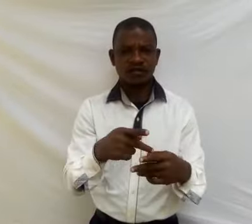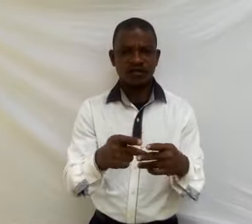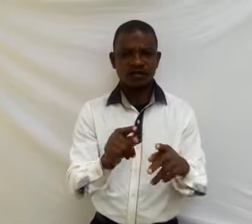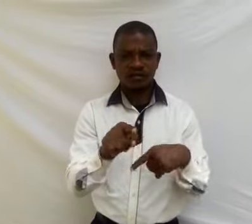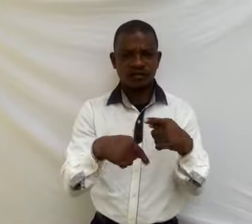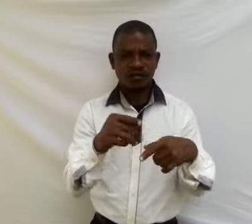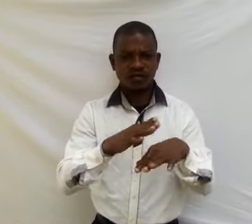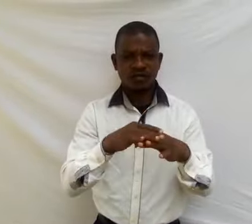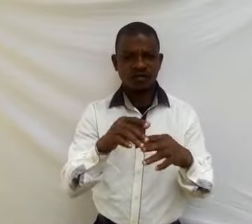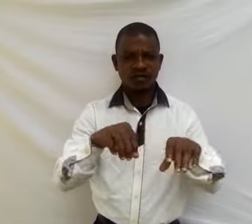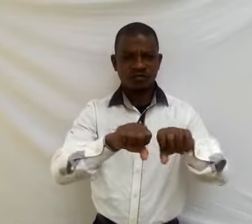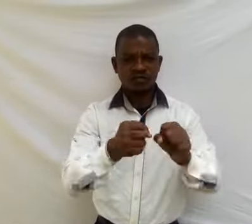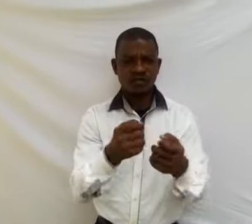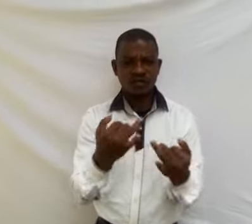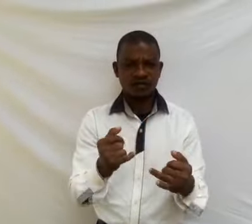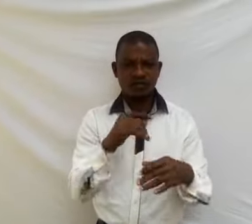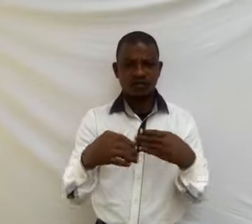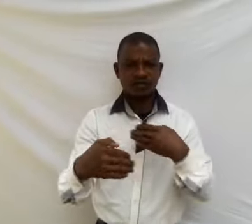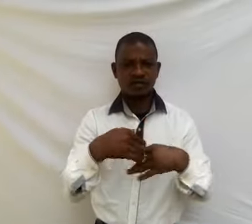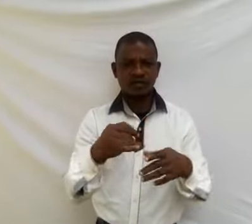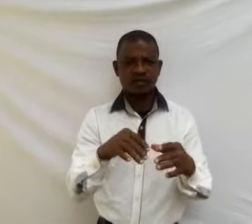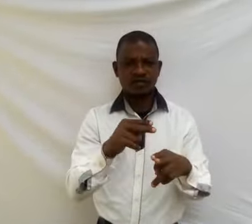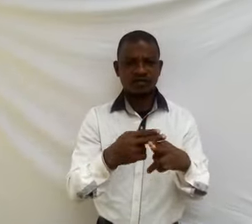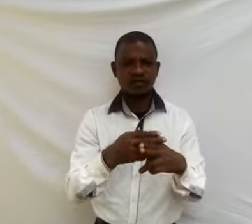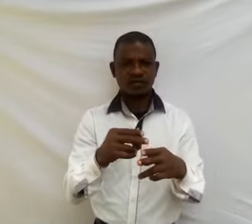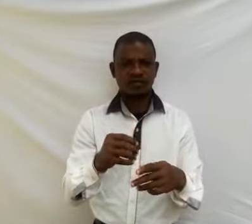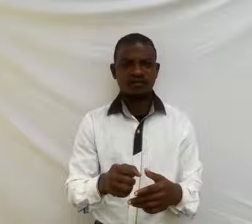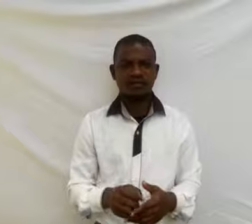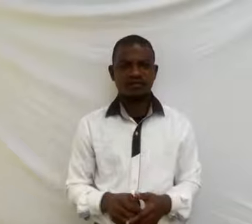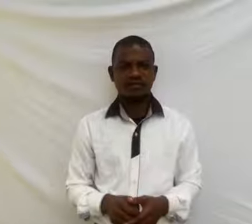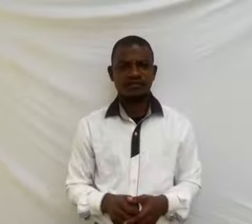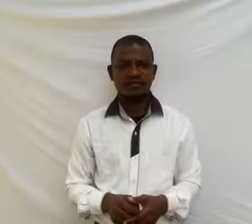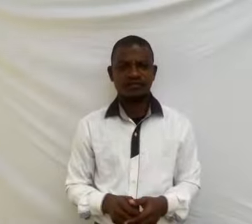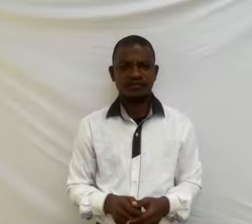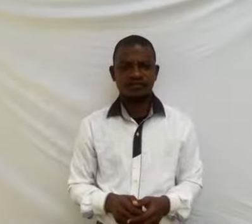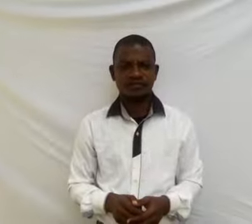now and be back shortly. What else? What you don't agree mill... figth. looking